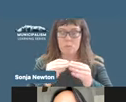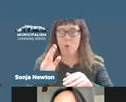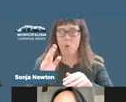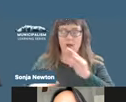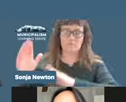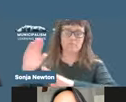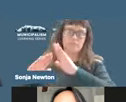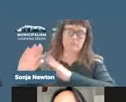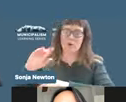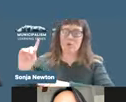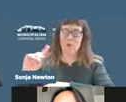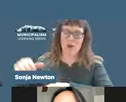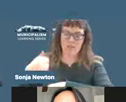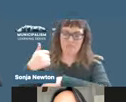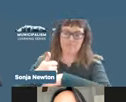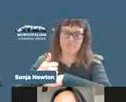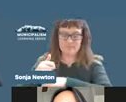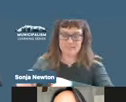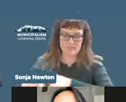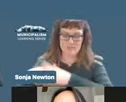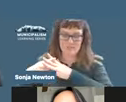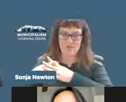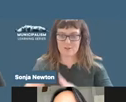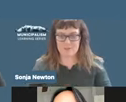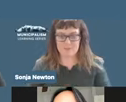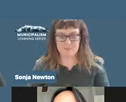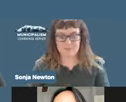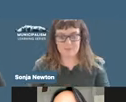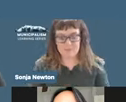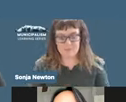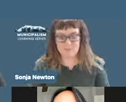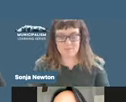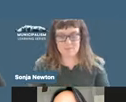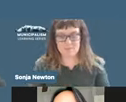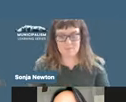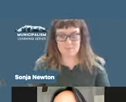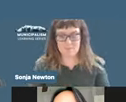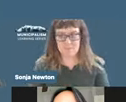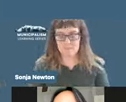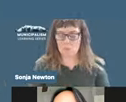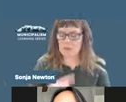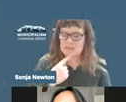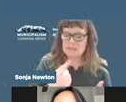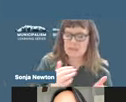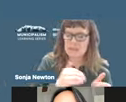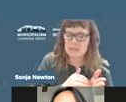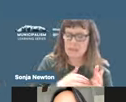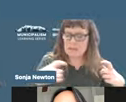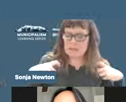Creo había habido un legado. May I ask for repetition? Sorry. Okay. So,